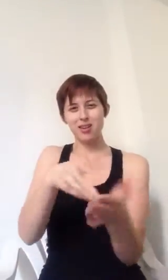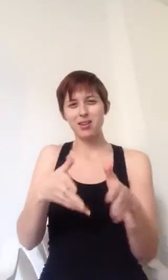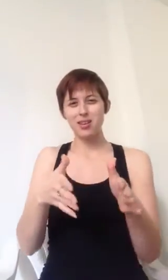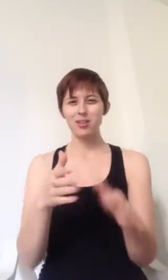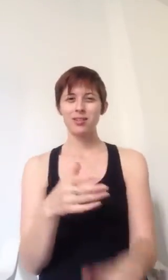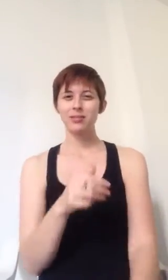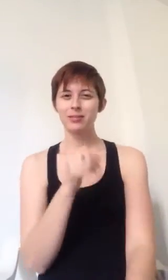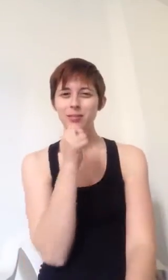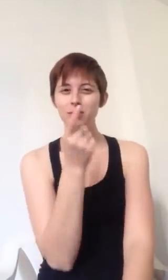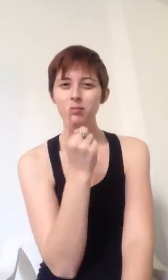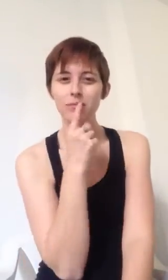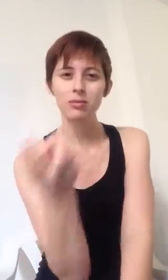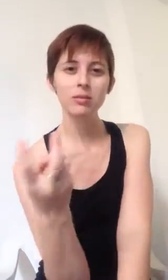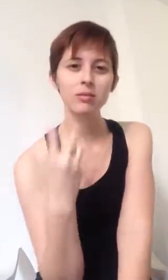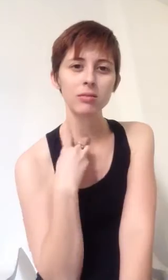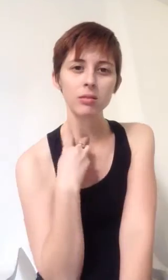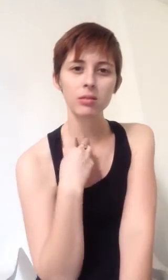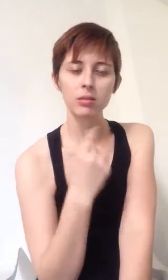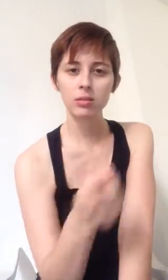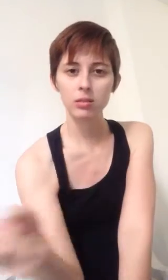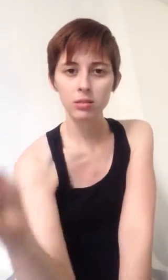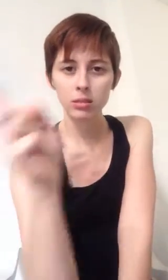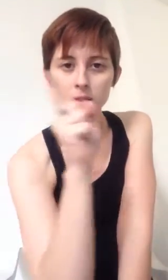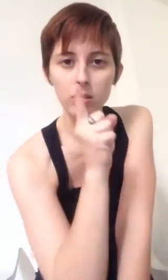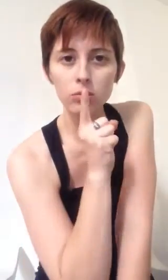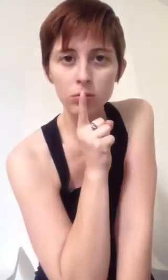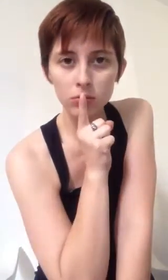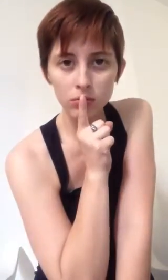victim Don't say anything